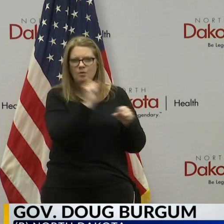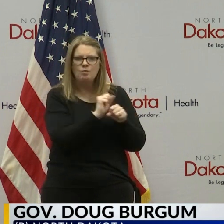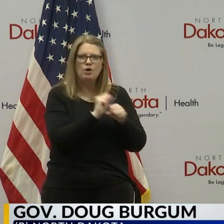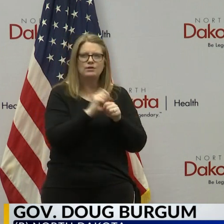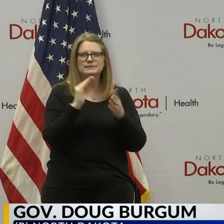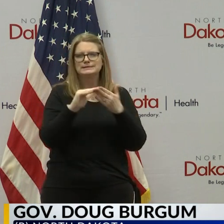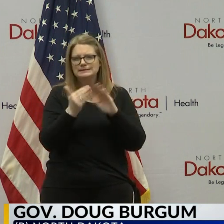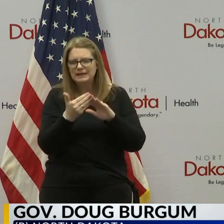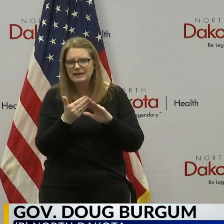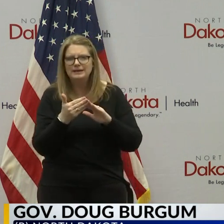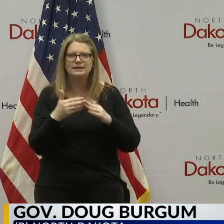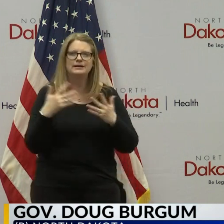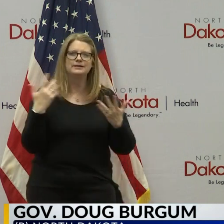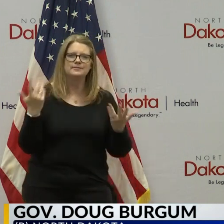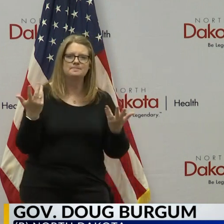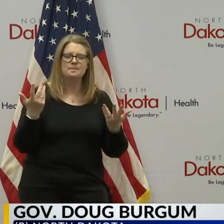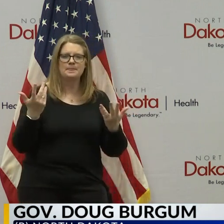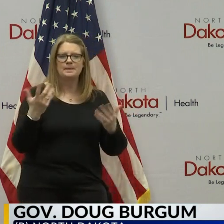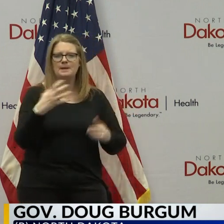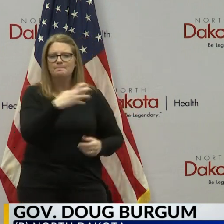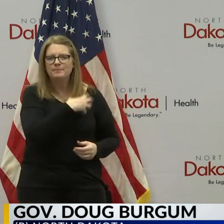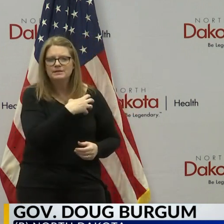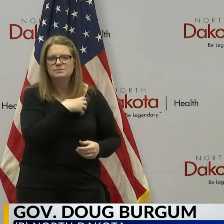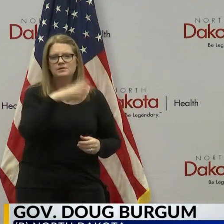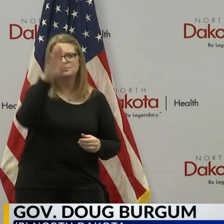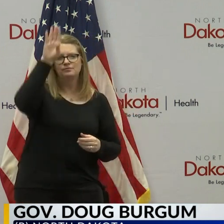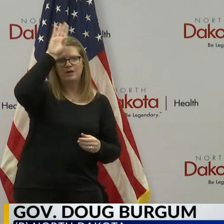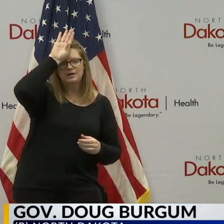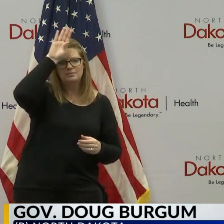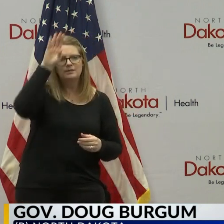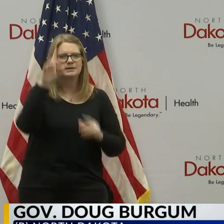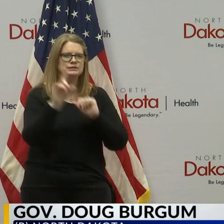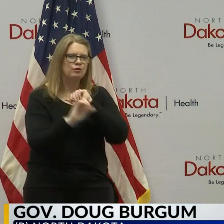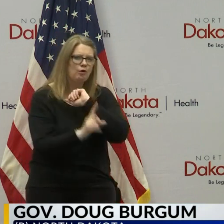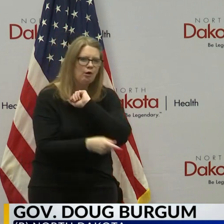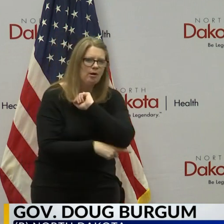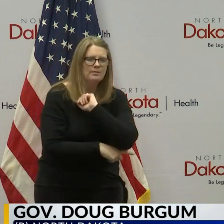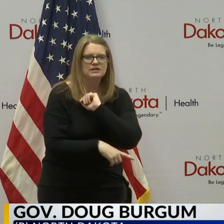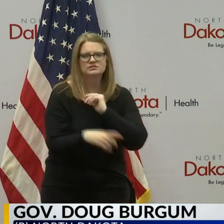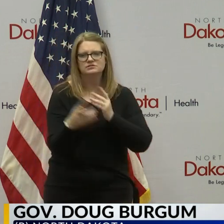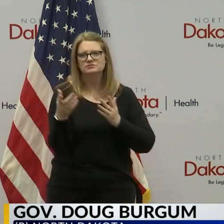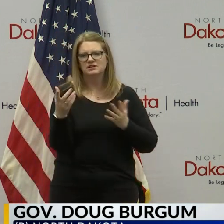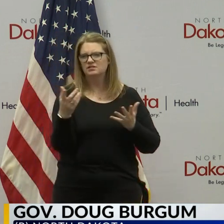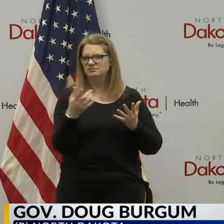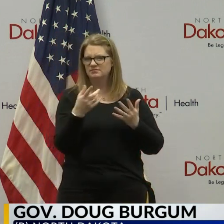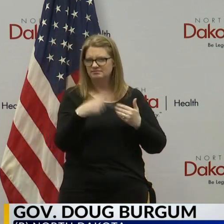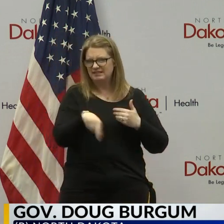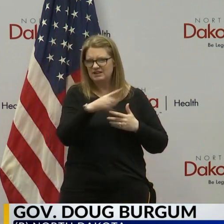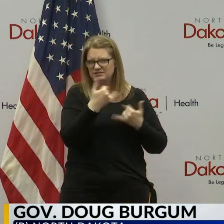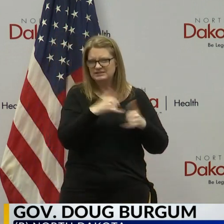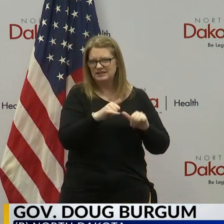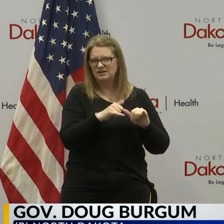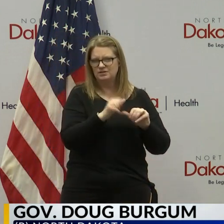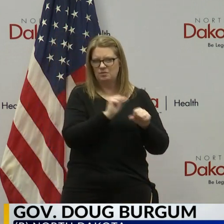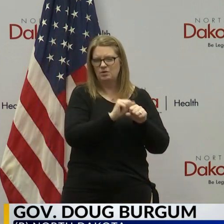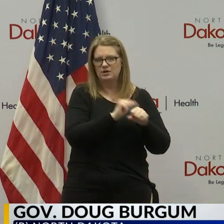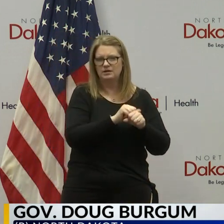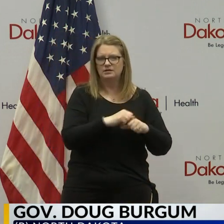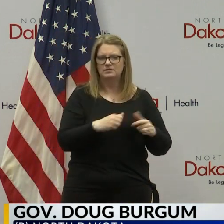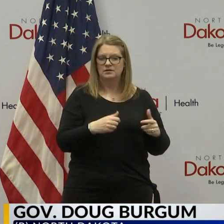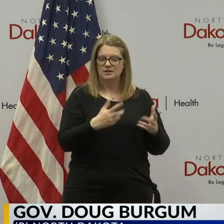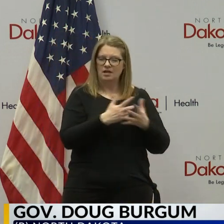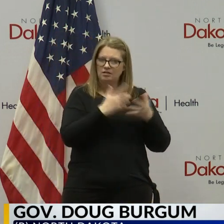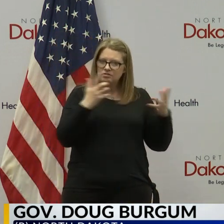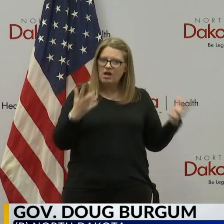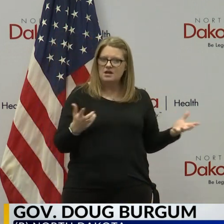and city work, whether it's police departments, fire departments, garbage, all the services that are going, the large swath of our economy that's still